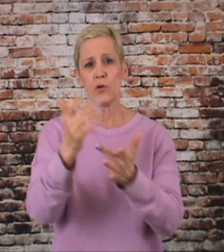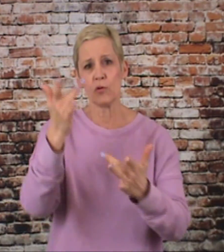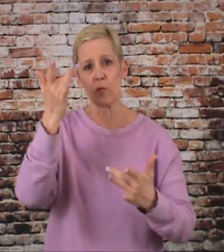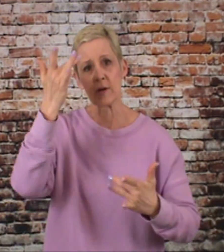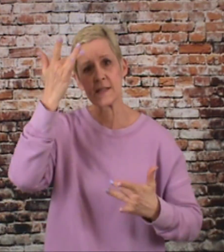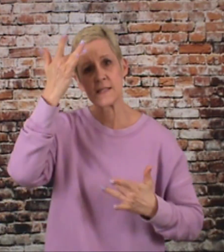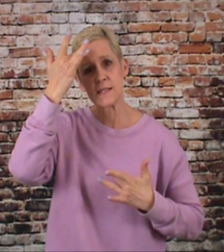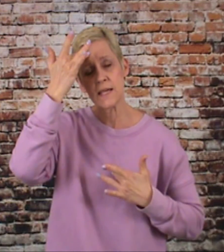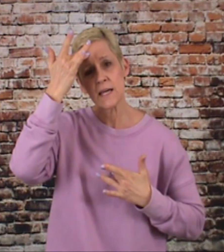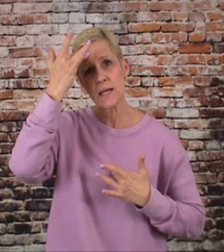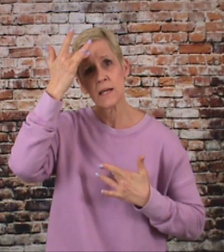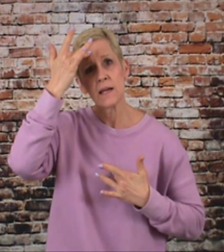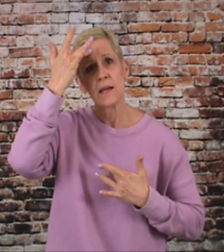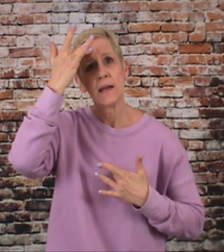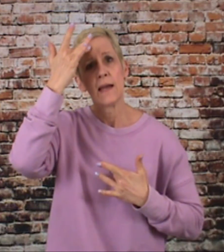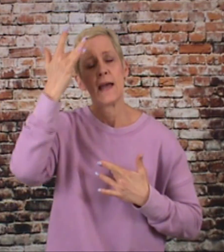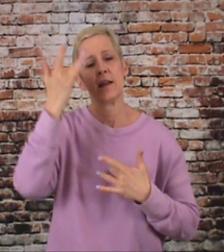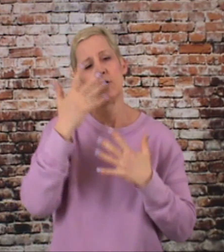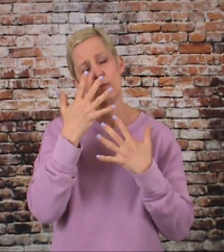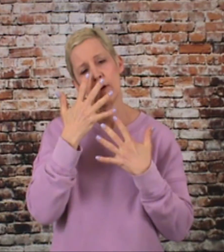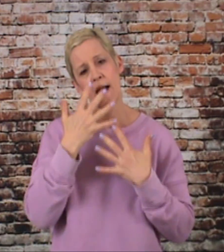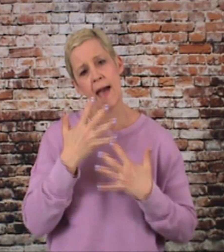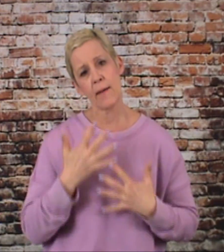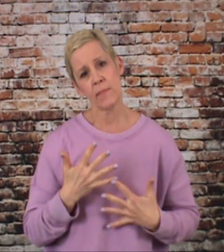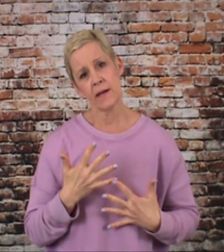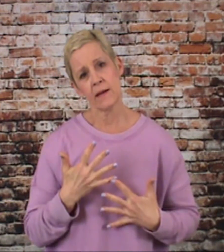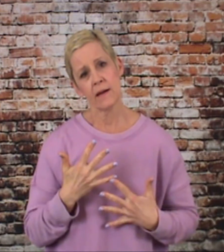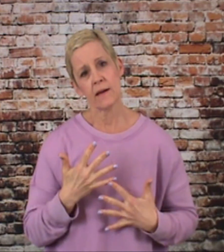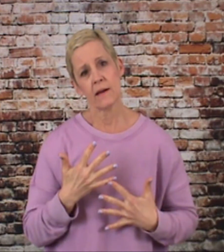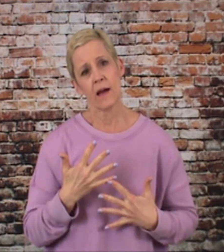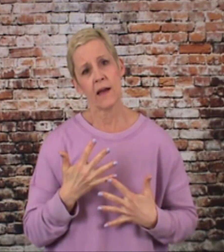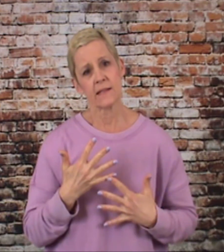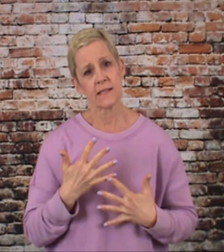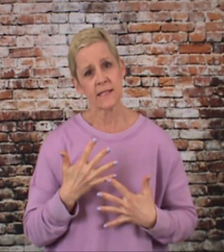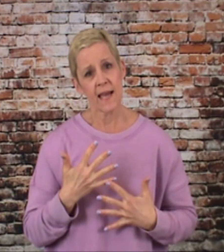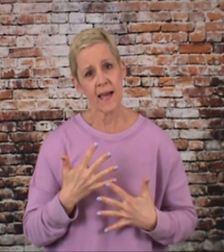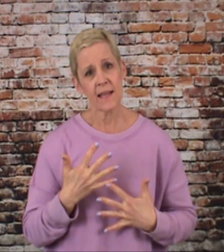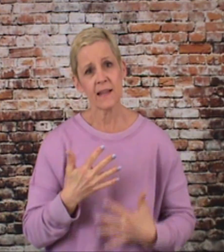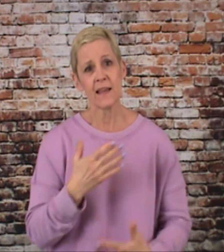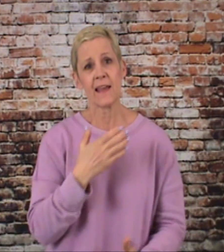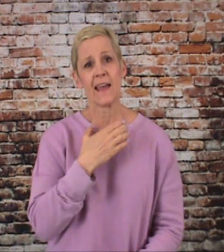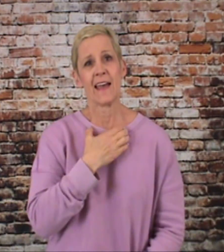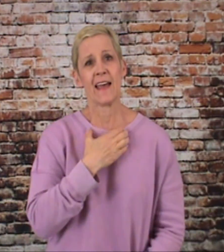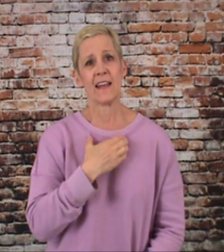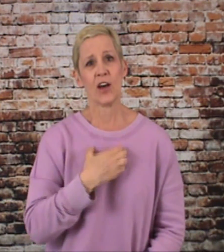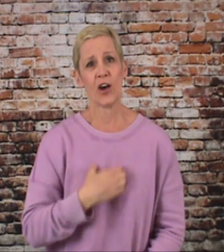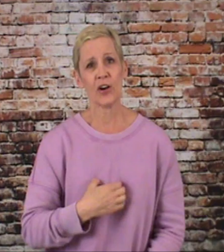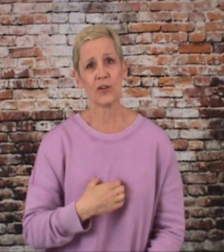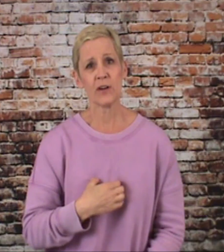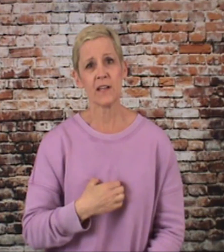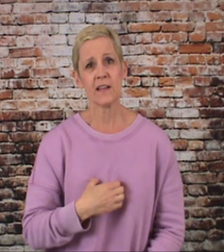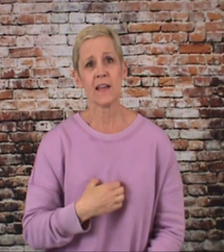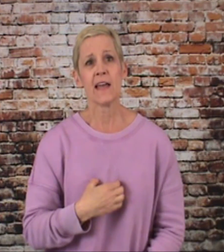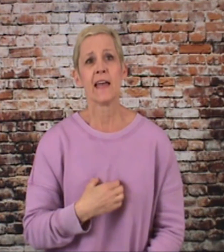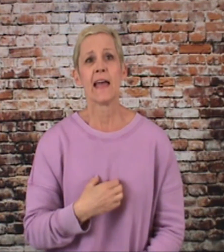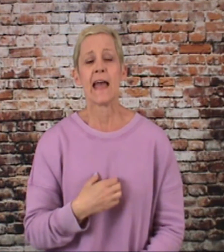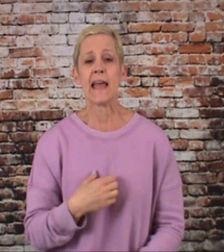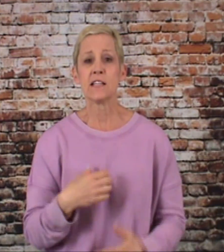who were sick and who were happy and sad and hungry and